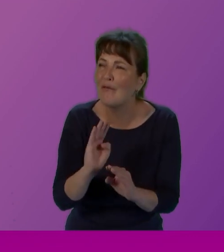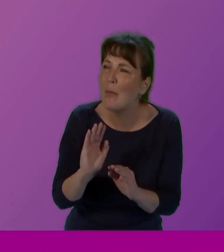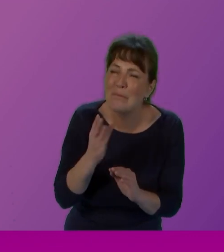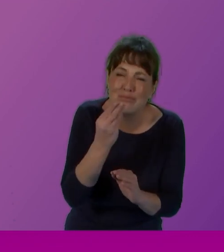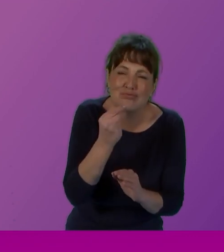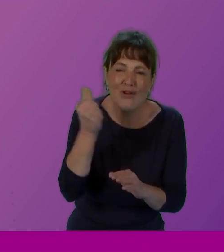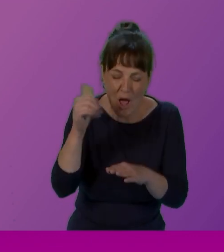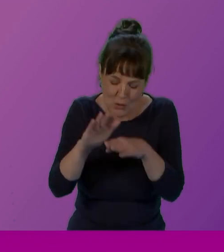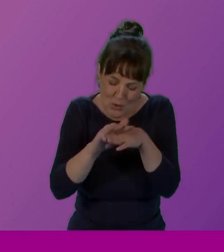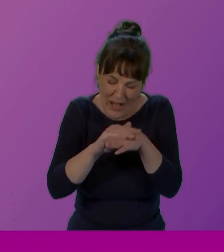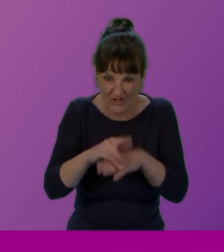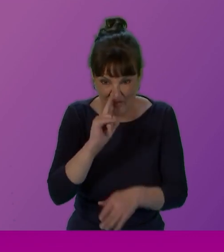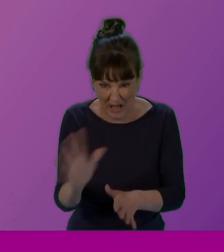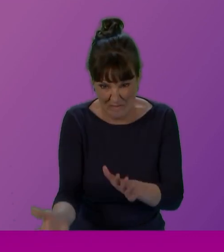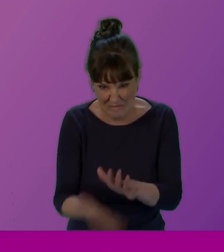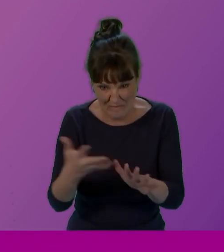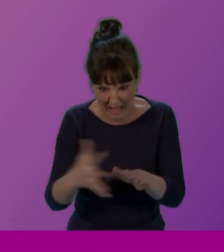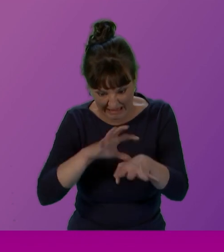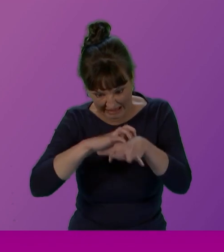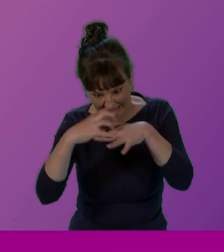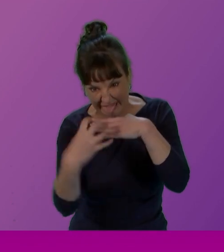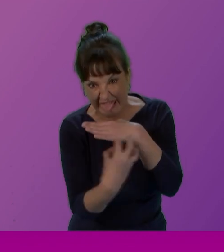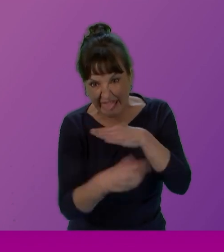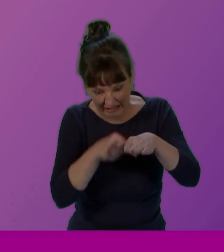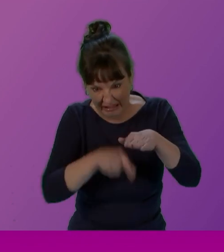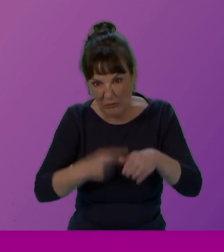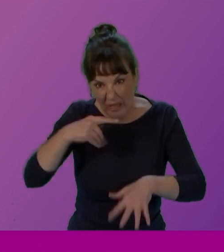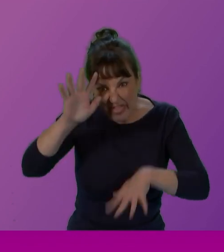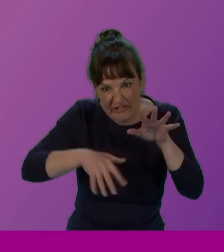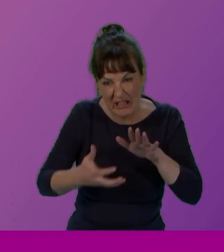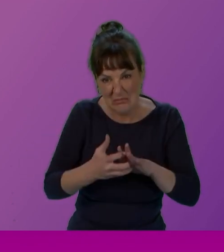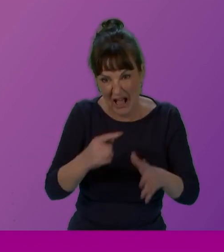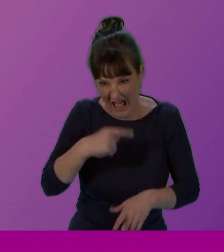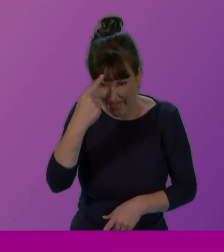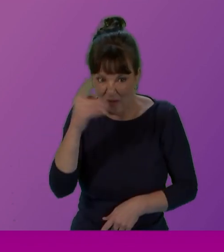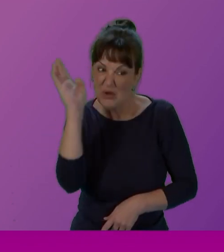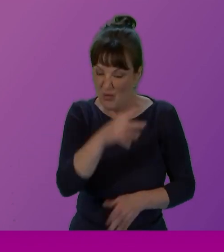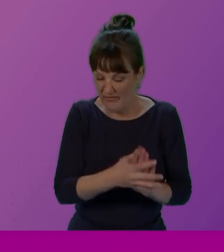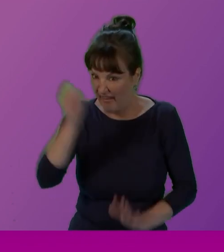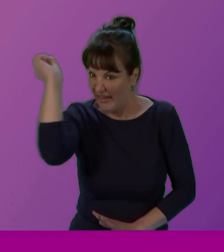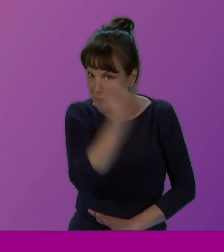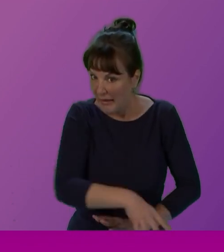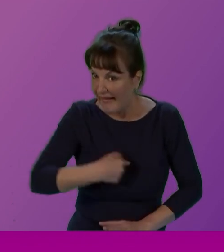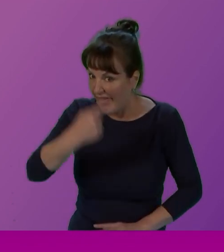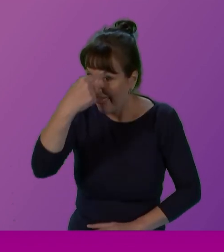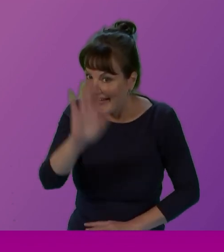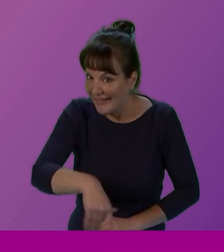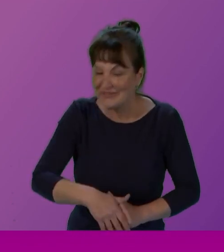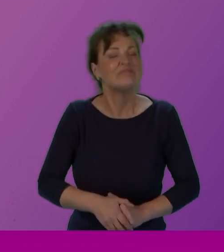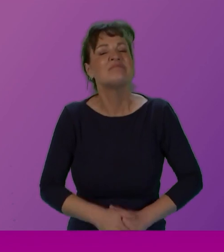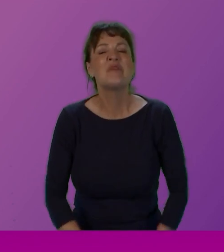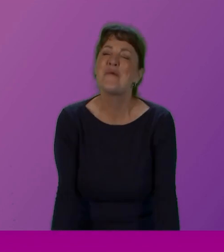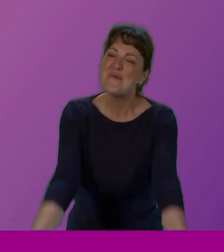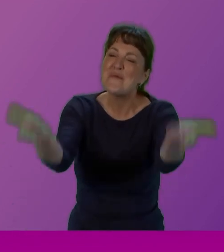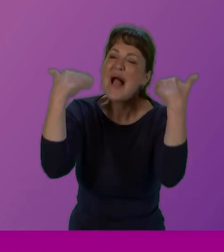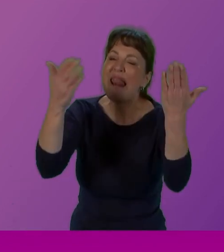were monkey, with the rain and the muck. So, I'm sure they hit the bin when you got home. Welcome, sisters,